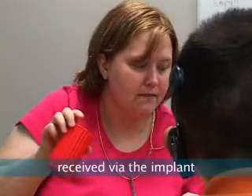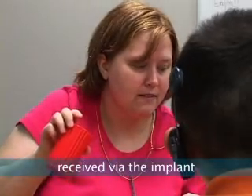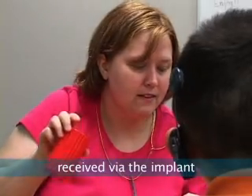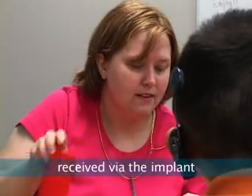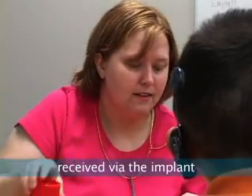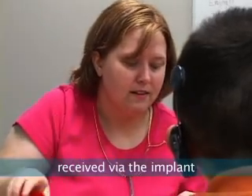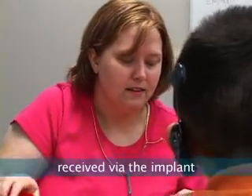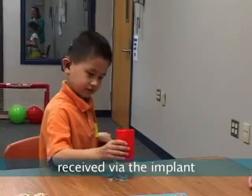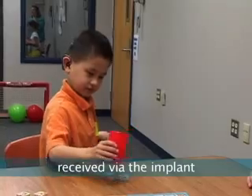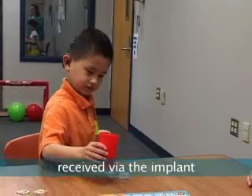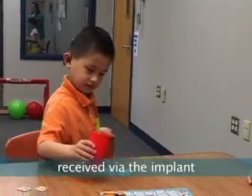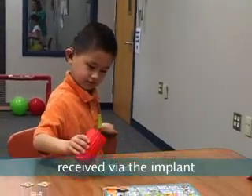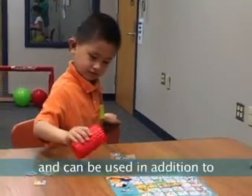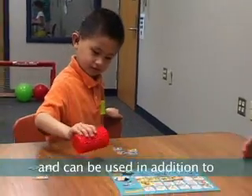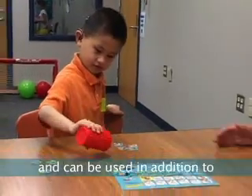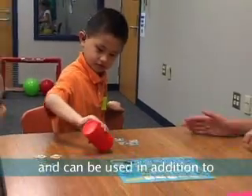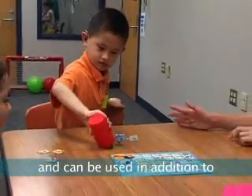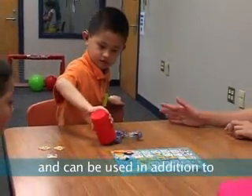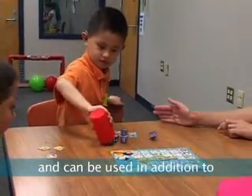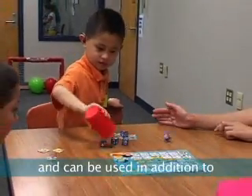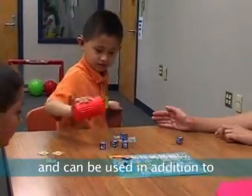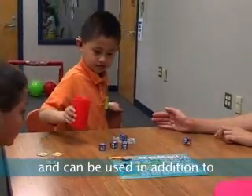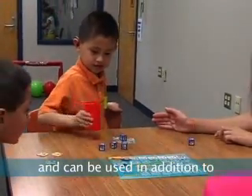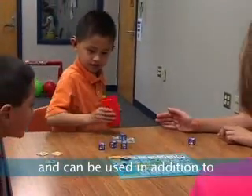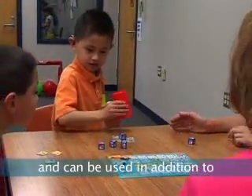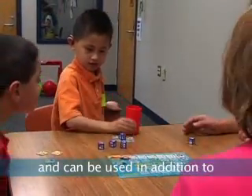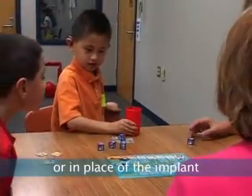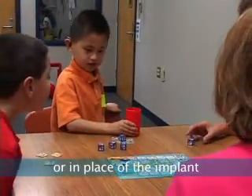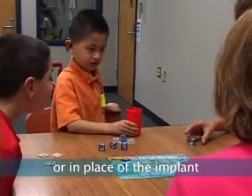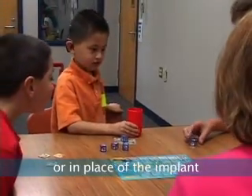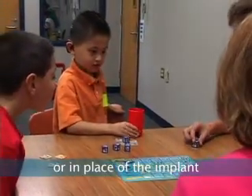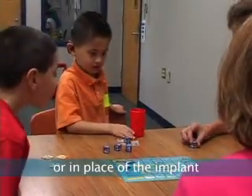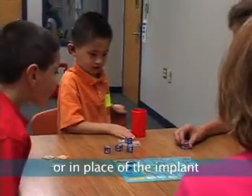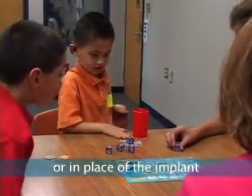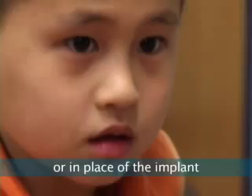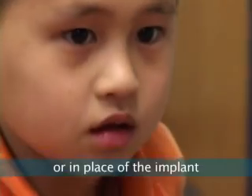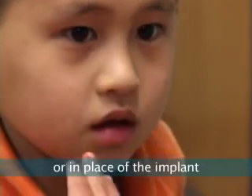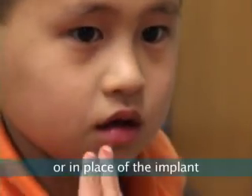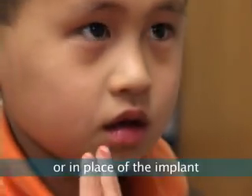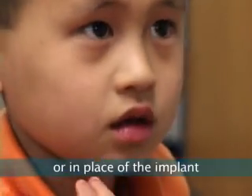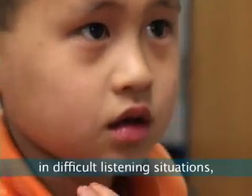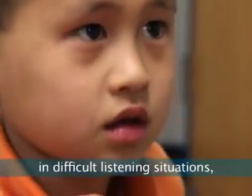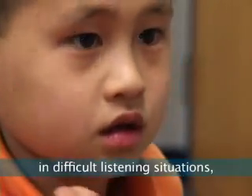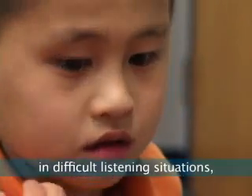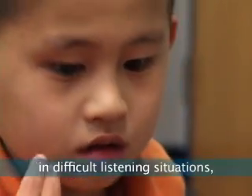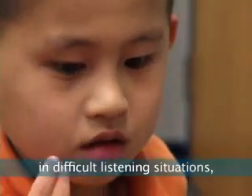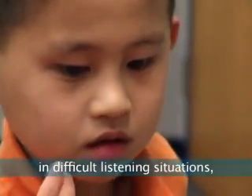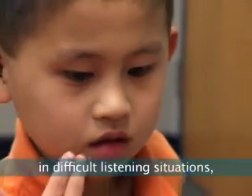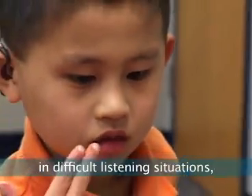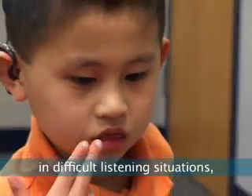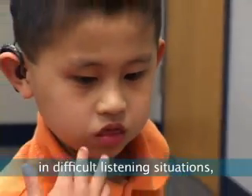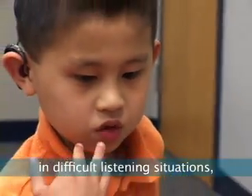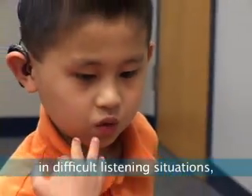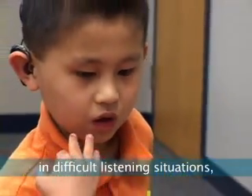via the implant, and can be used in addition to or in place of the implant in difficult listening situations,